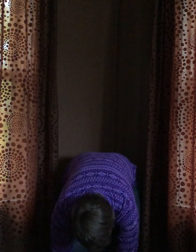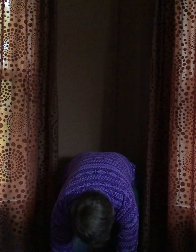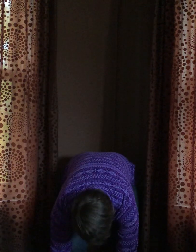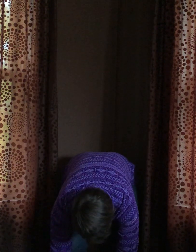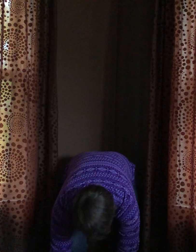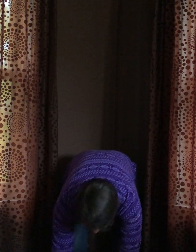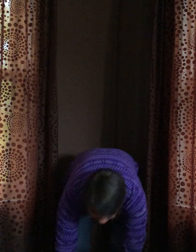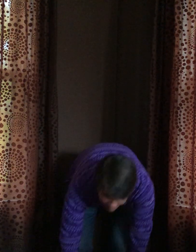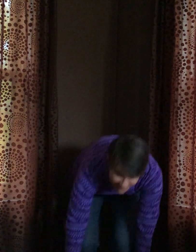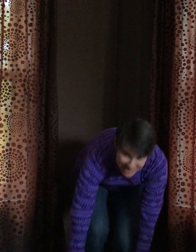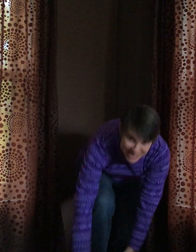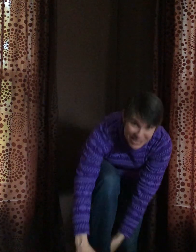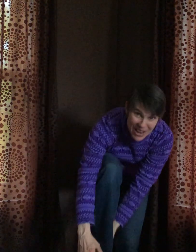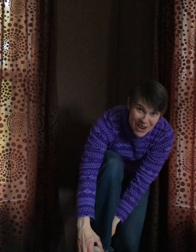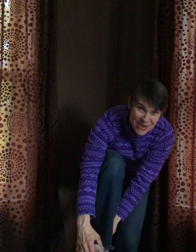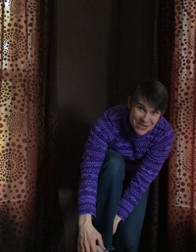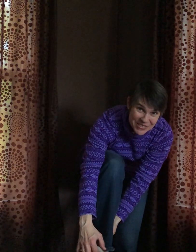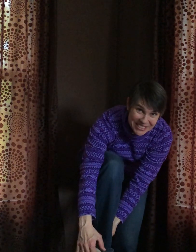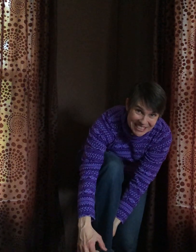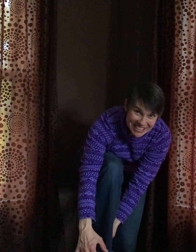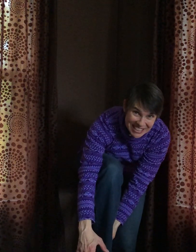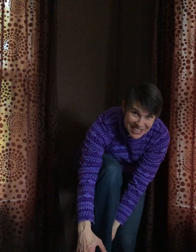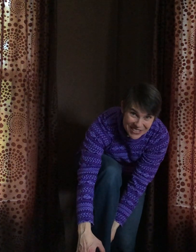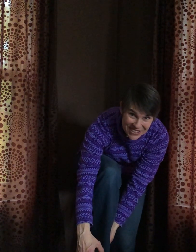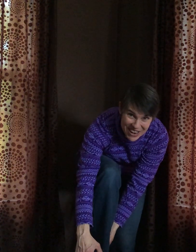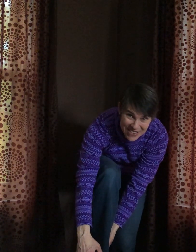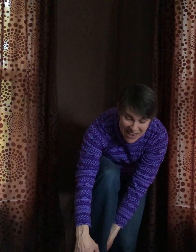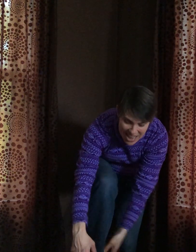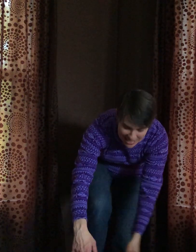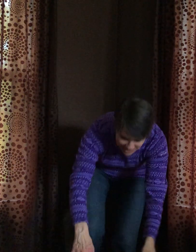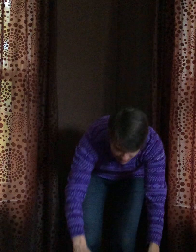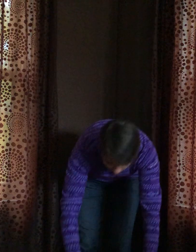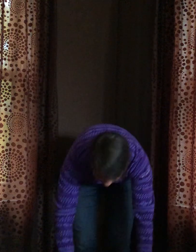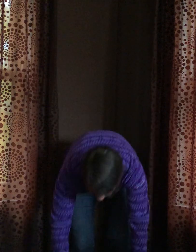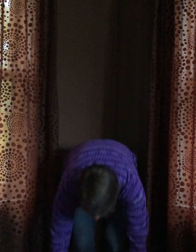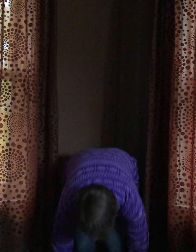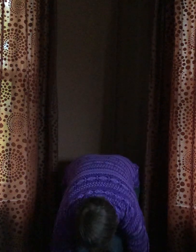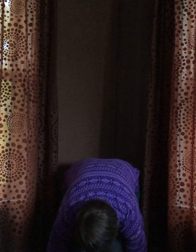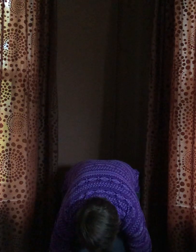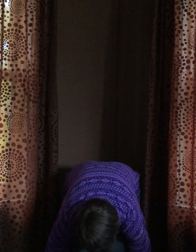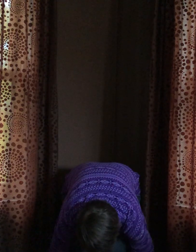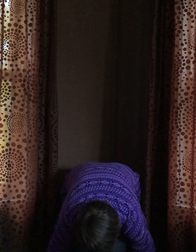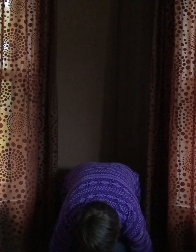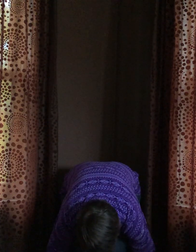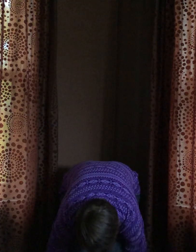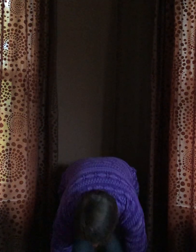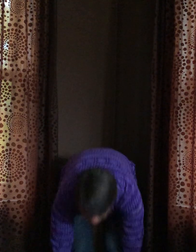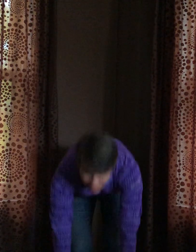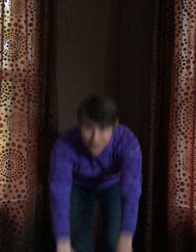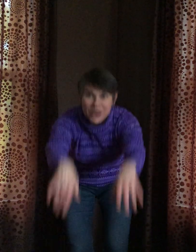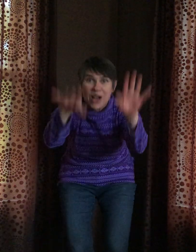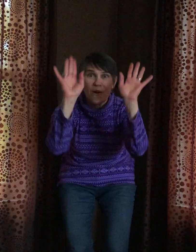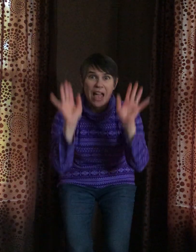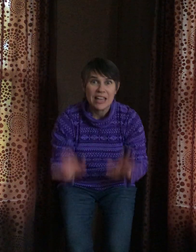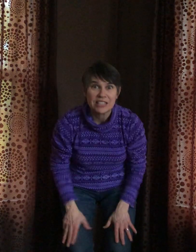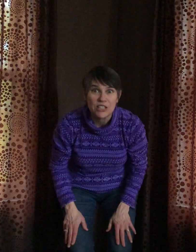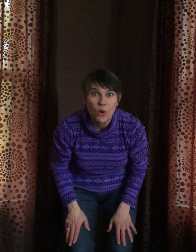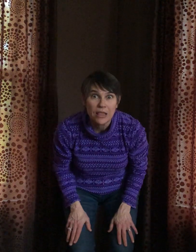your toes grow as your feet grow as your